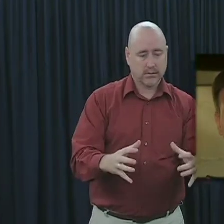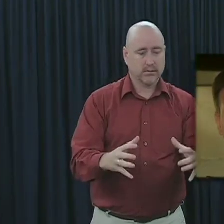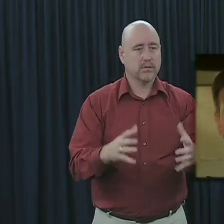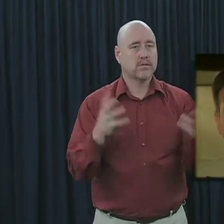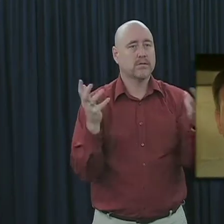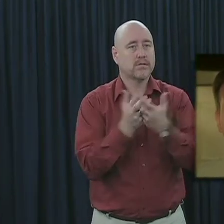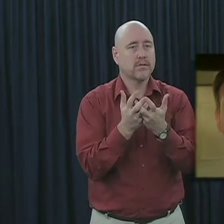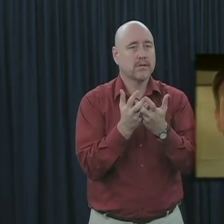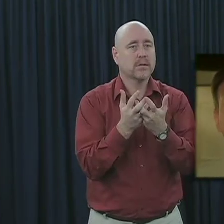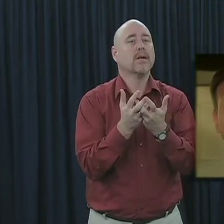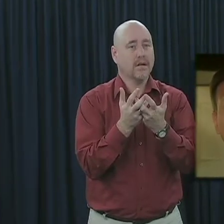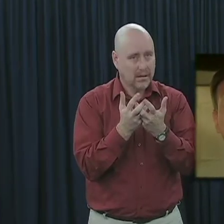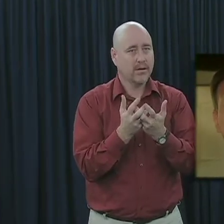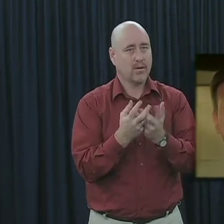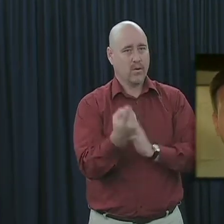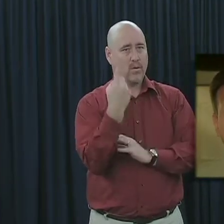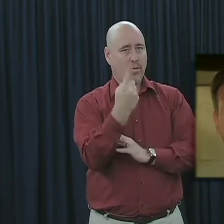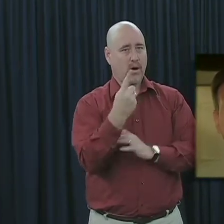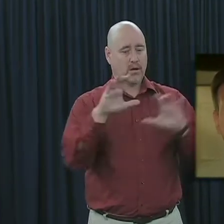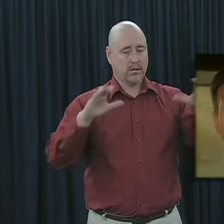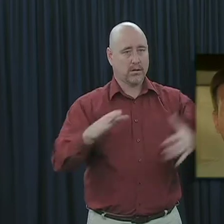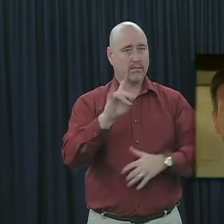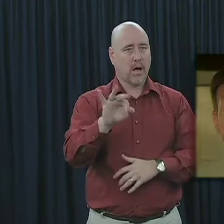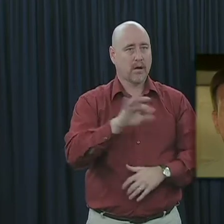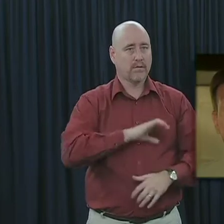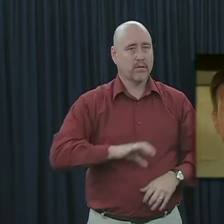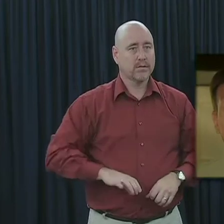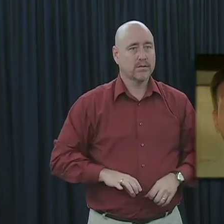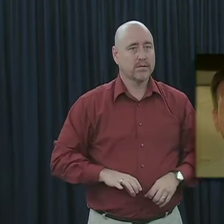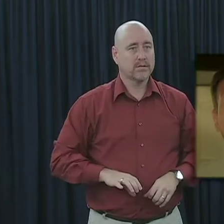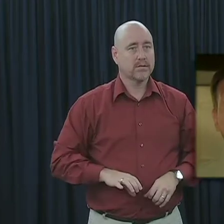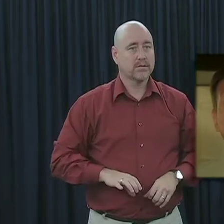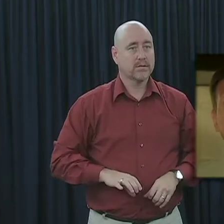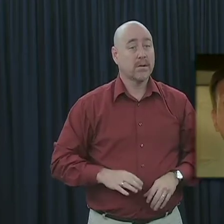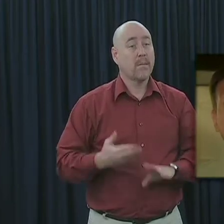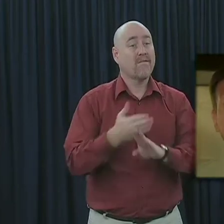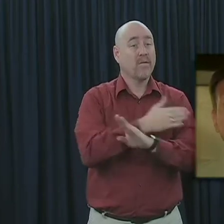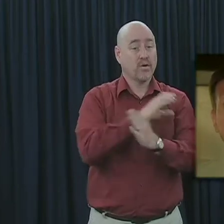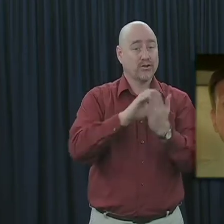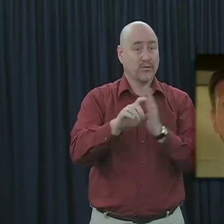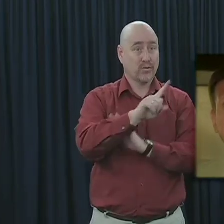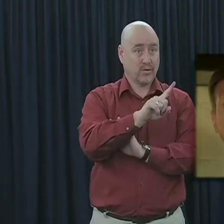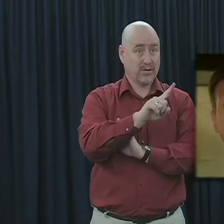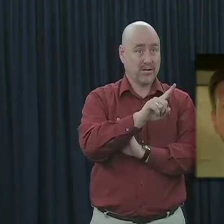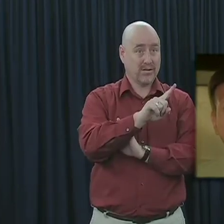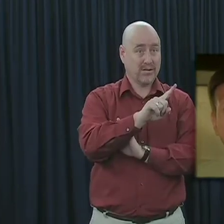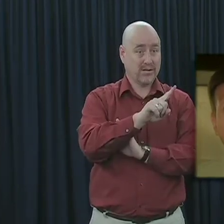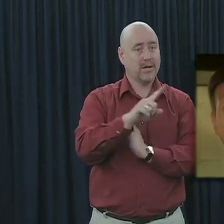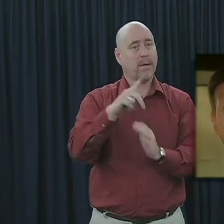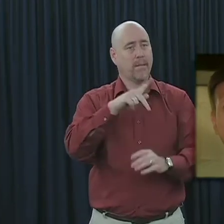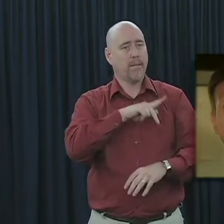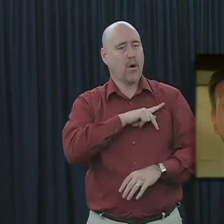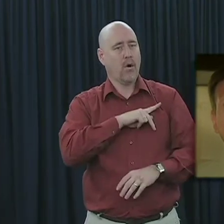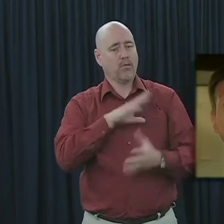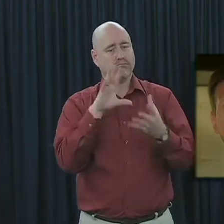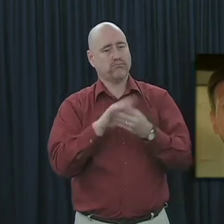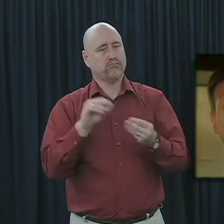reconciled in the one body of Christ. Now, earlier in chapter 1, the Apostle Paul referred to the